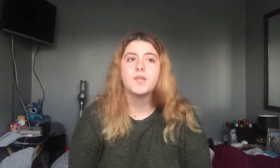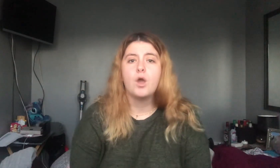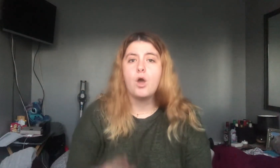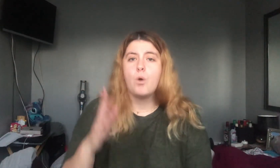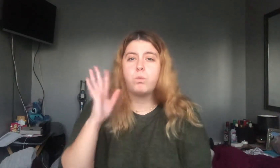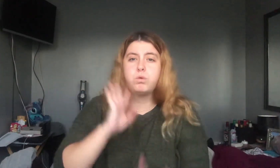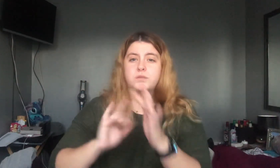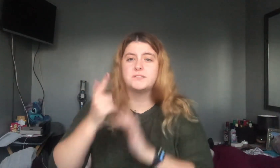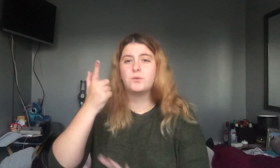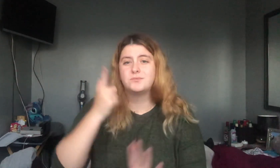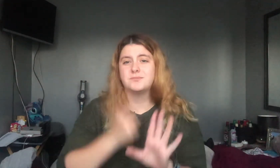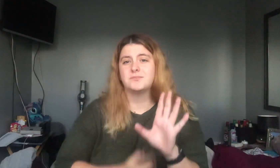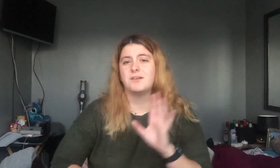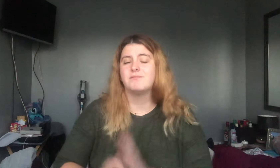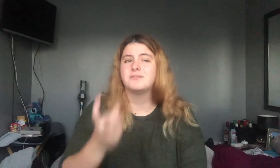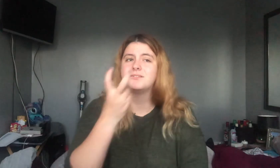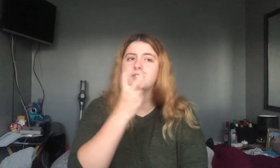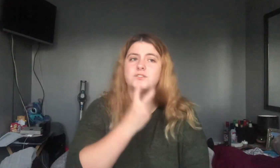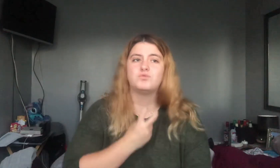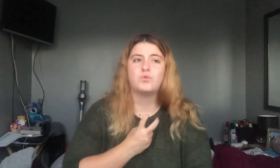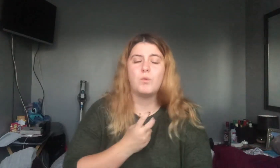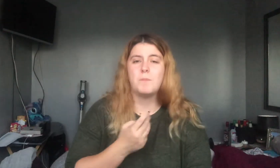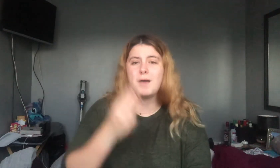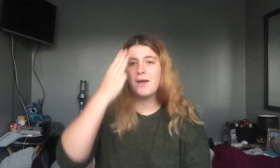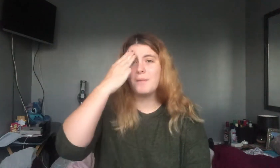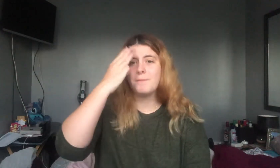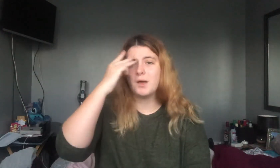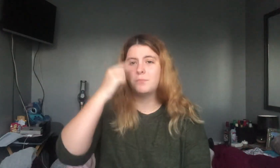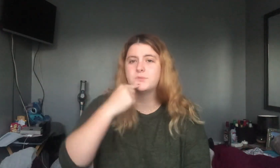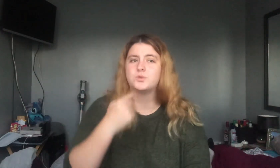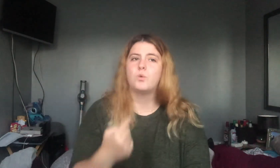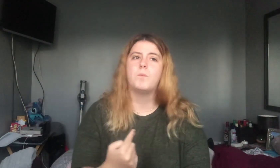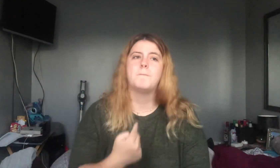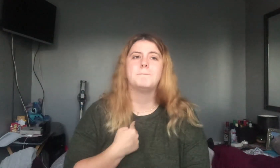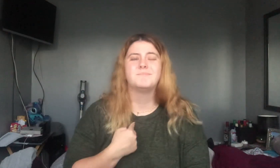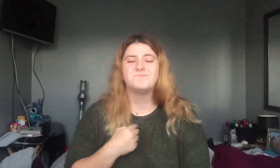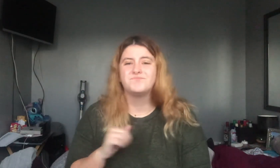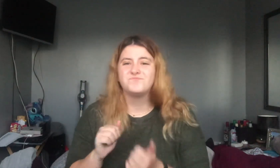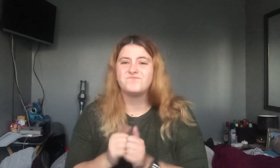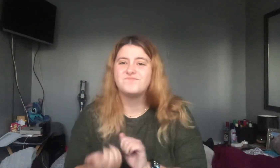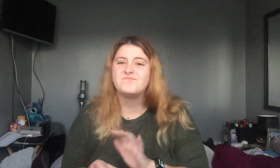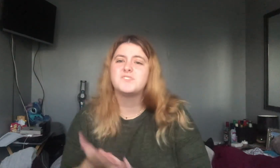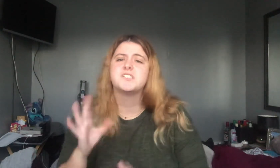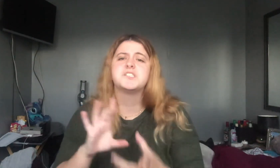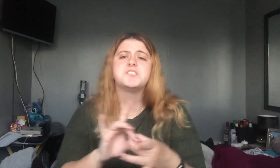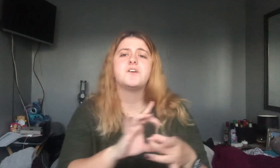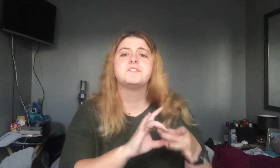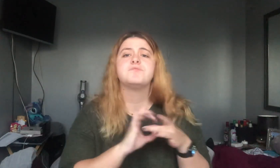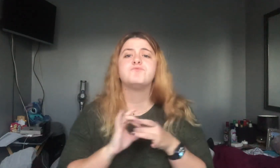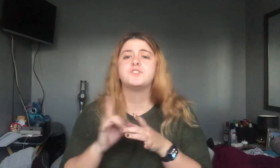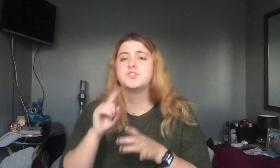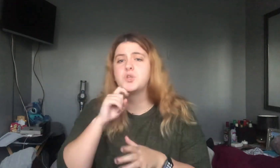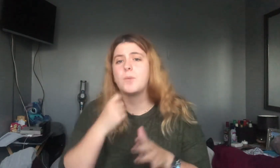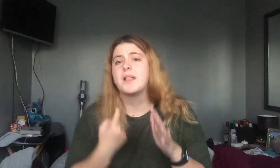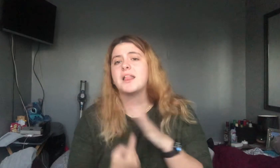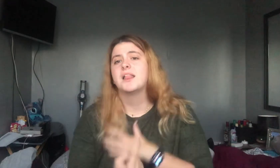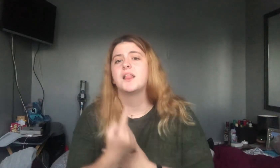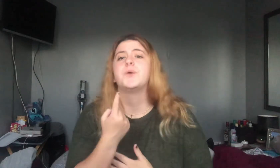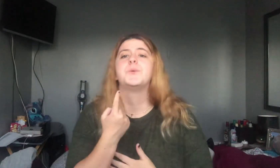Once I was seven years old. Mama told me, go make yourself some friends or you'll be lonely.